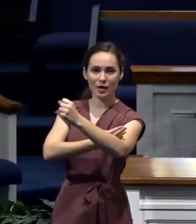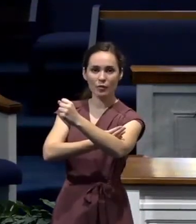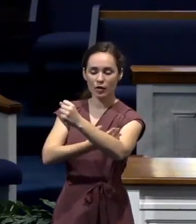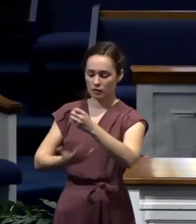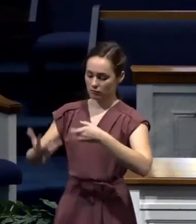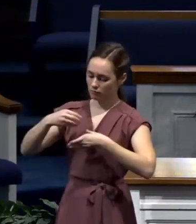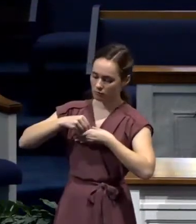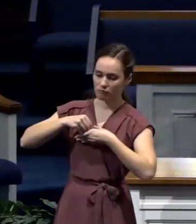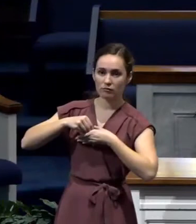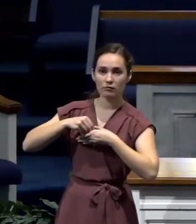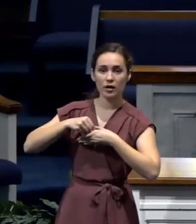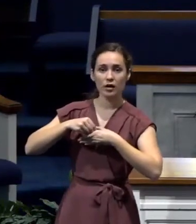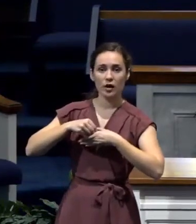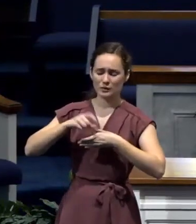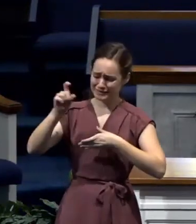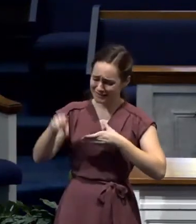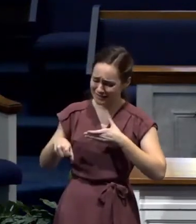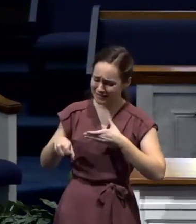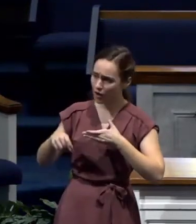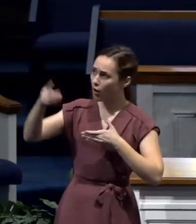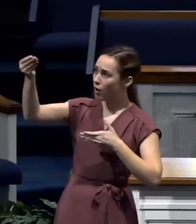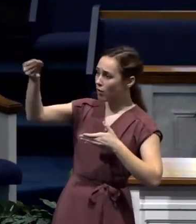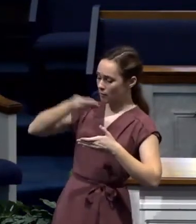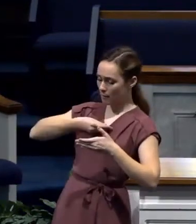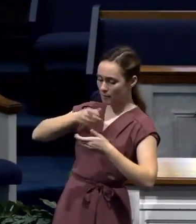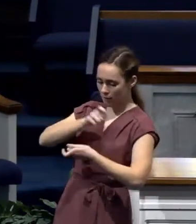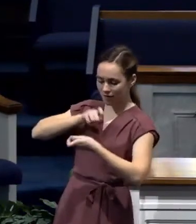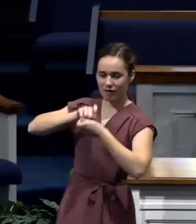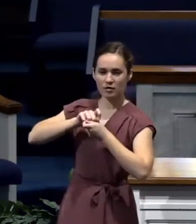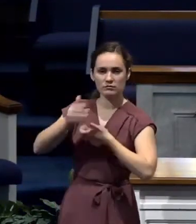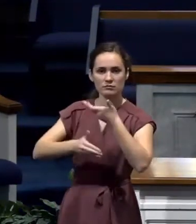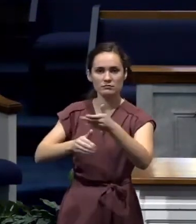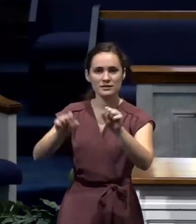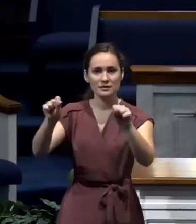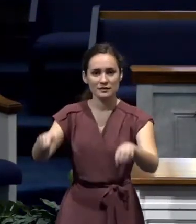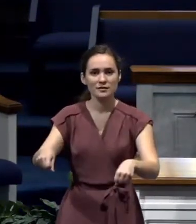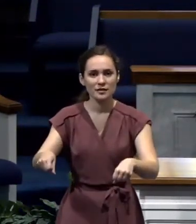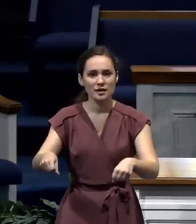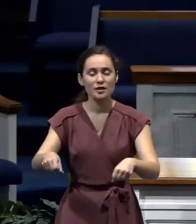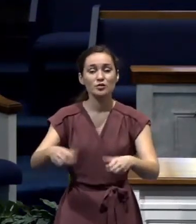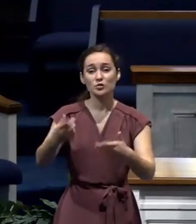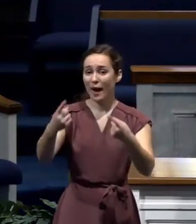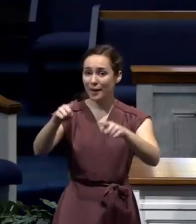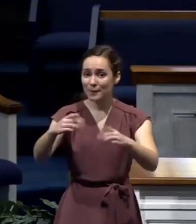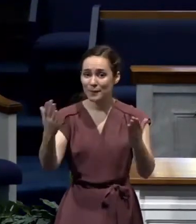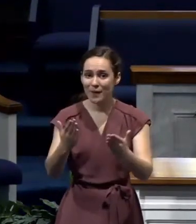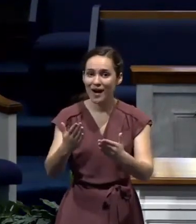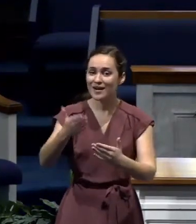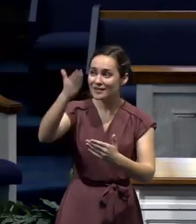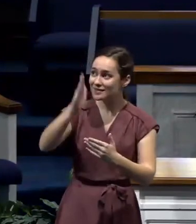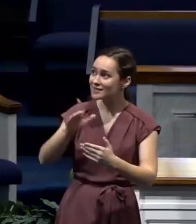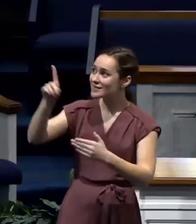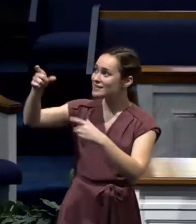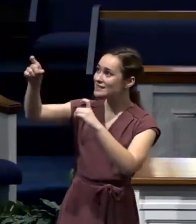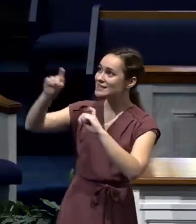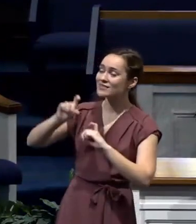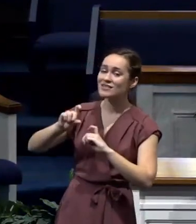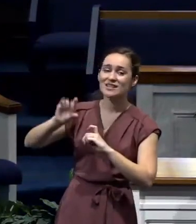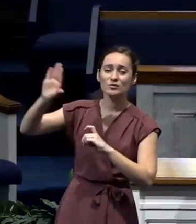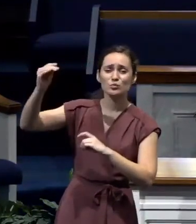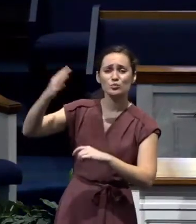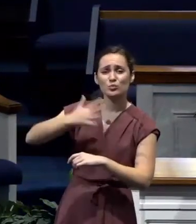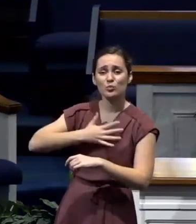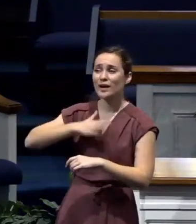need right when we need it. You know what? That's exactly what's happening. God is giving us his gracious power